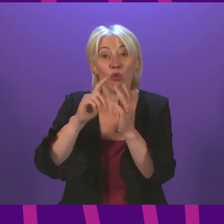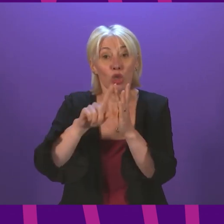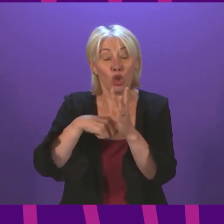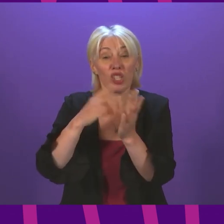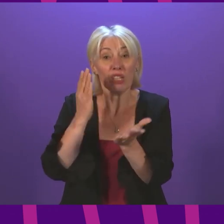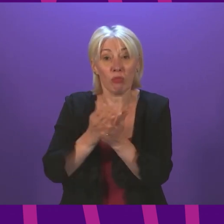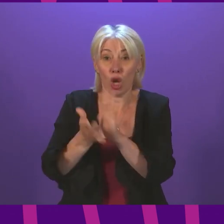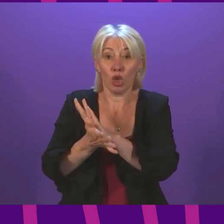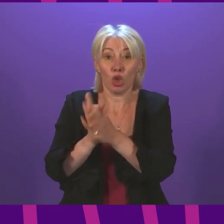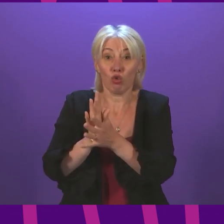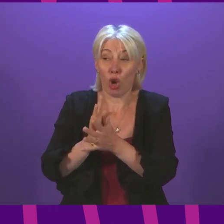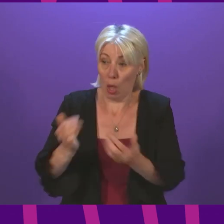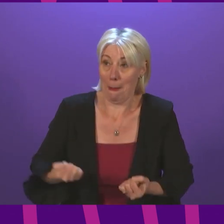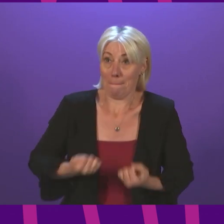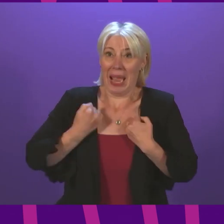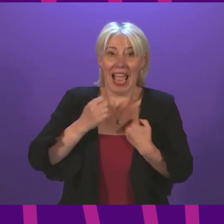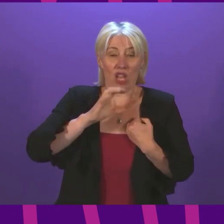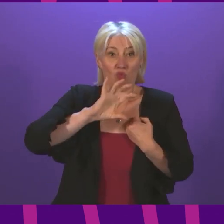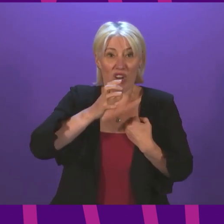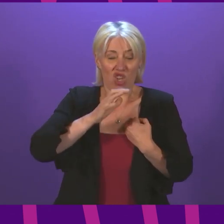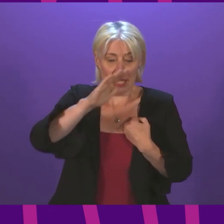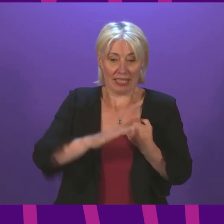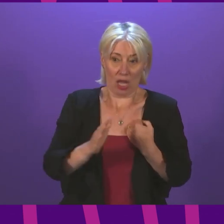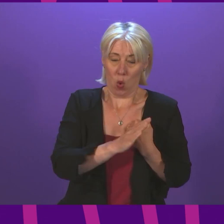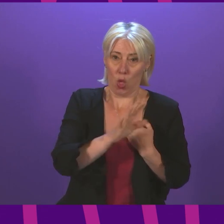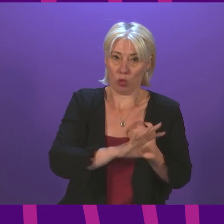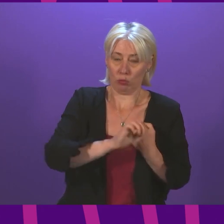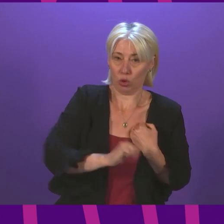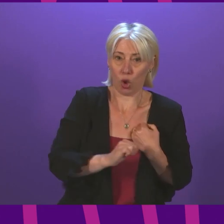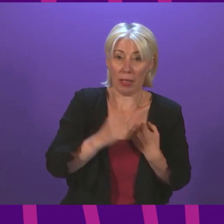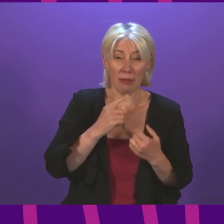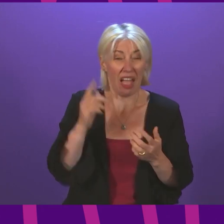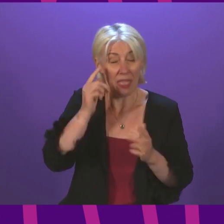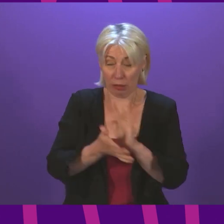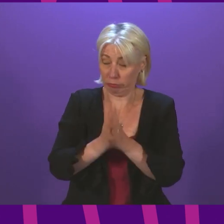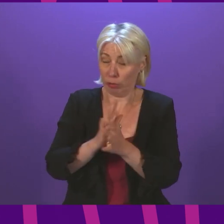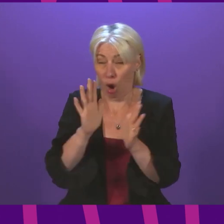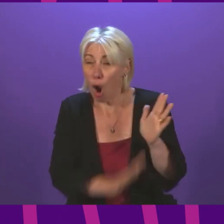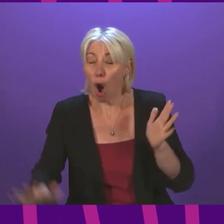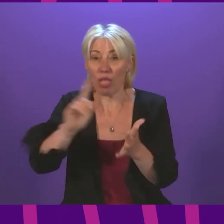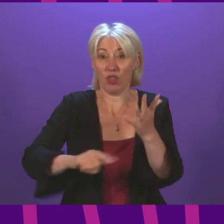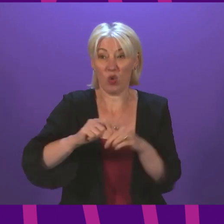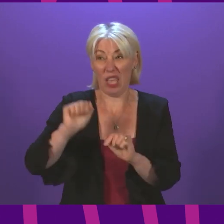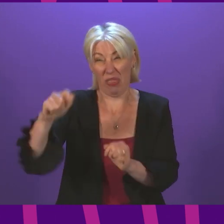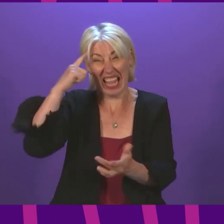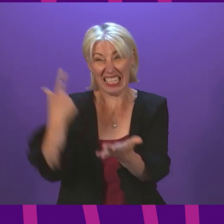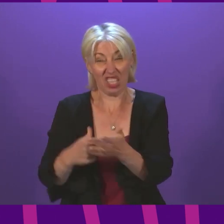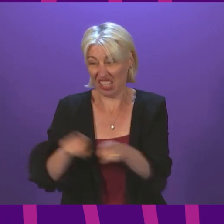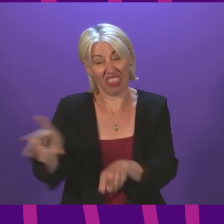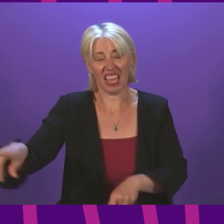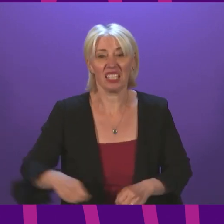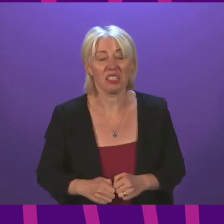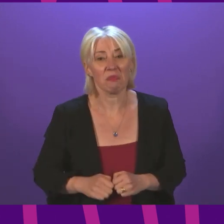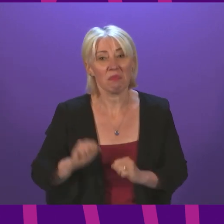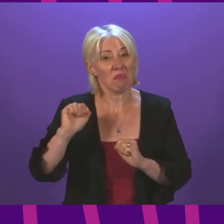destroying not only my own region in south of Scotland, but the entire UK with decisions like this. I think the